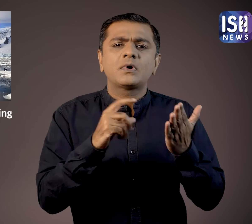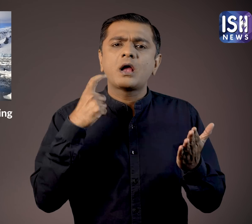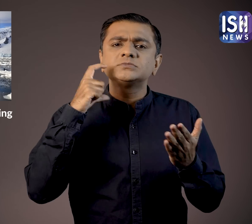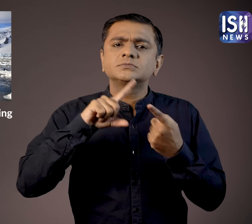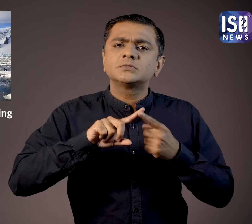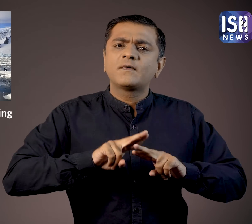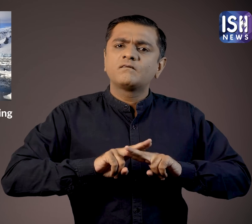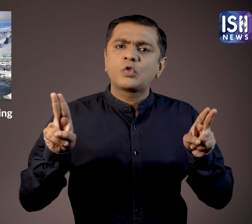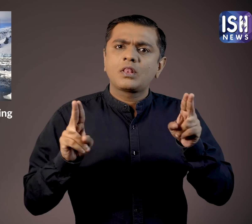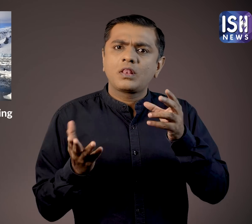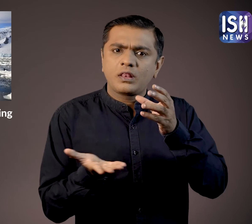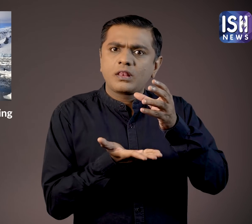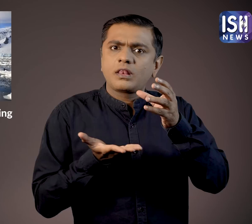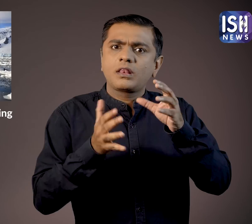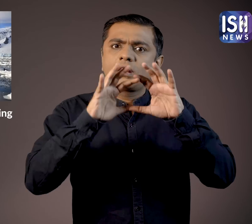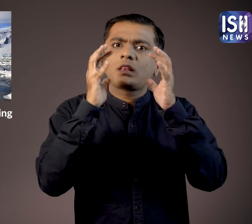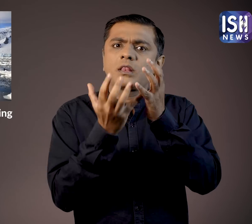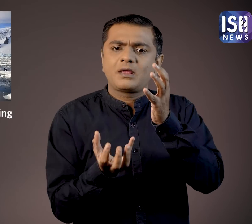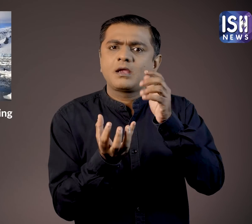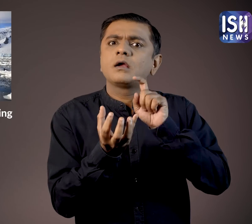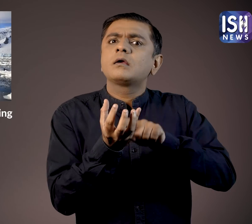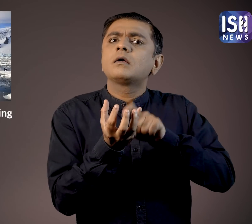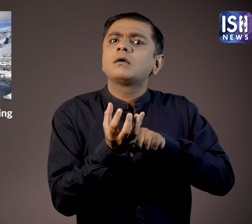It is covered with ice and that is why it is also a desert.